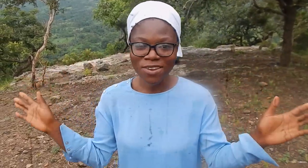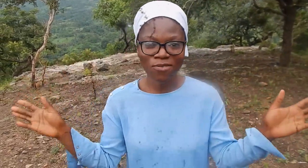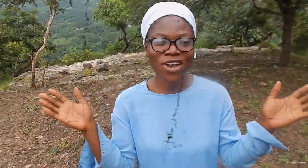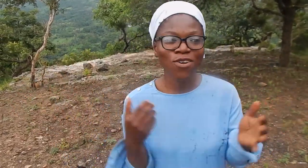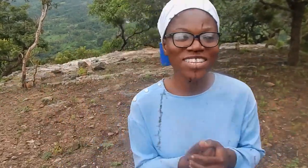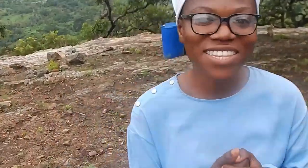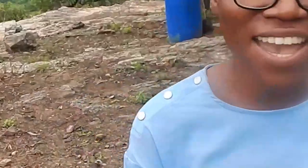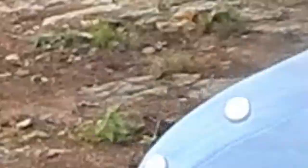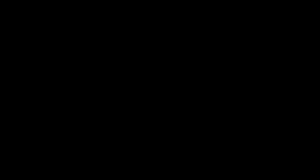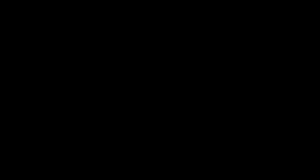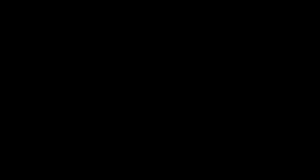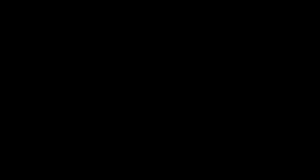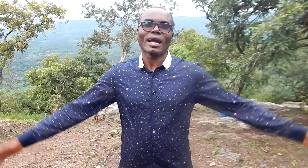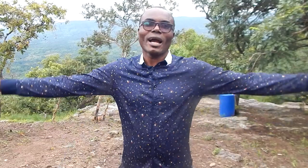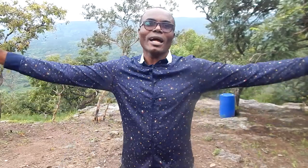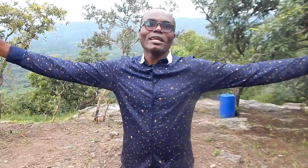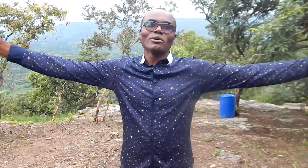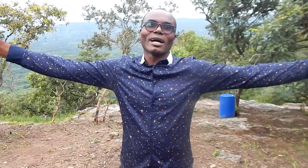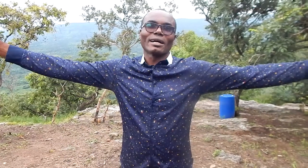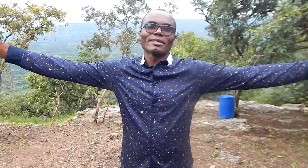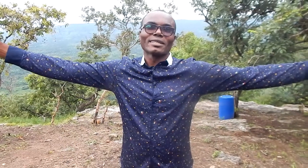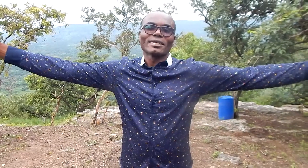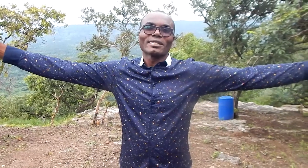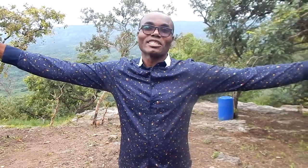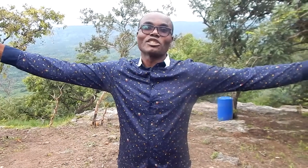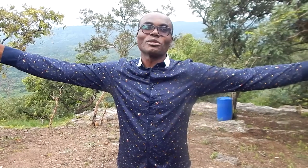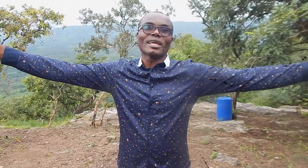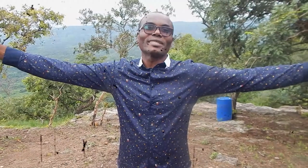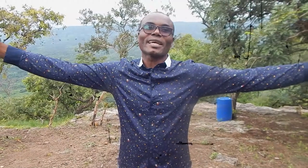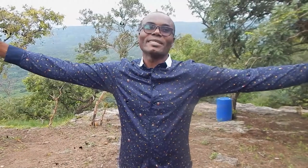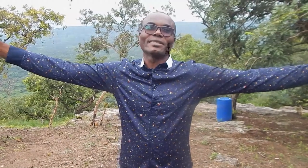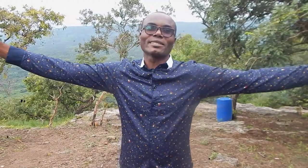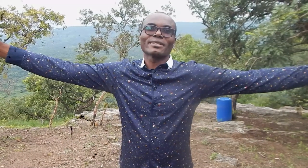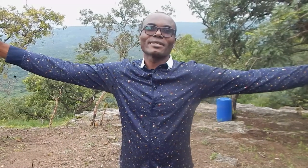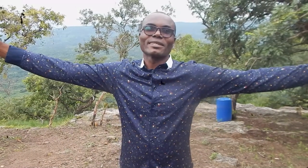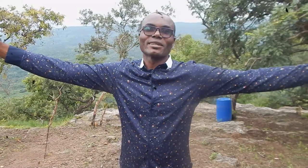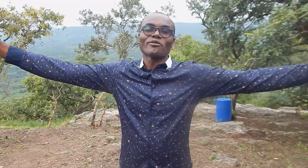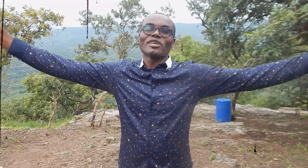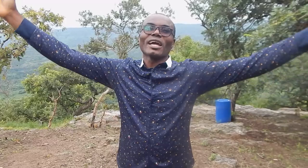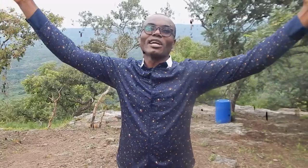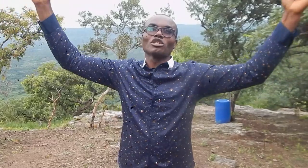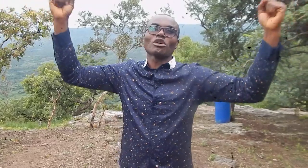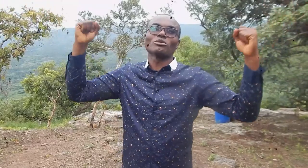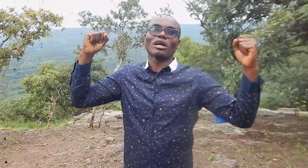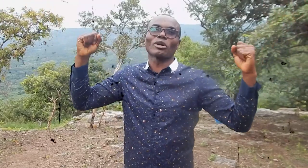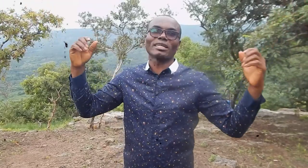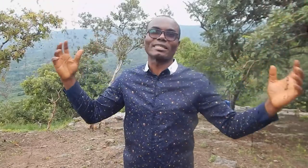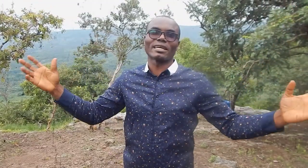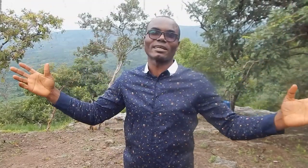Spirit. Amen. Hallelujah. I am an Israelite. Come and join us in the Church of the Holy